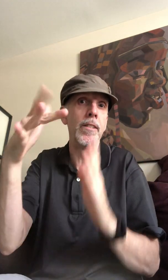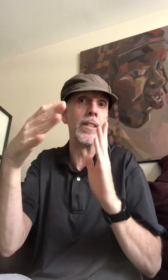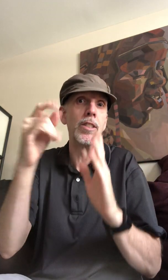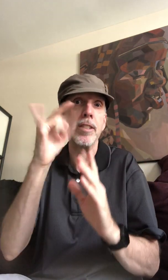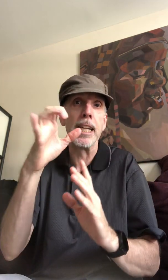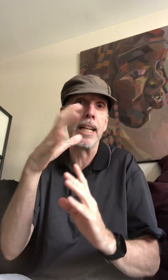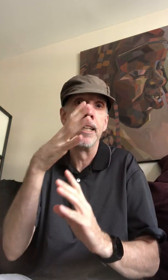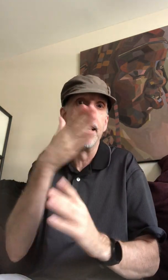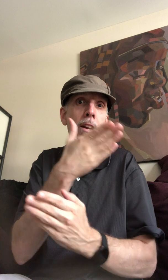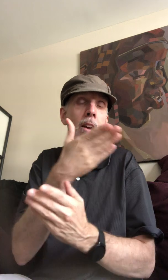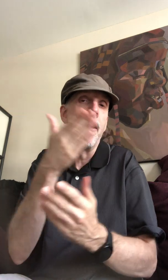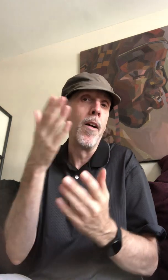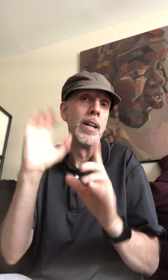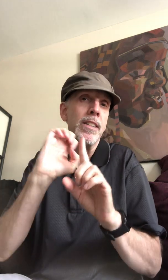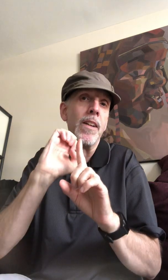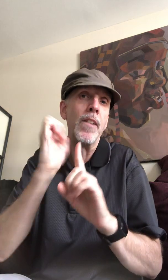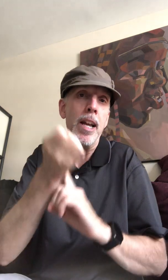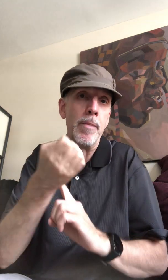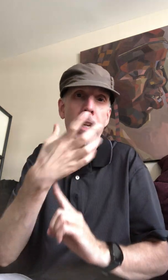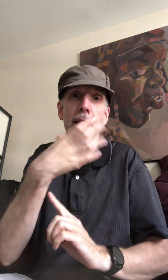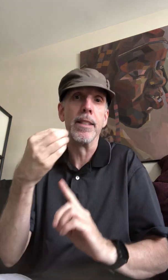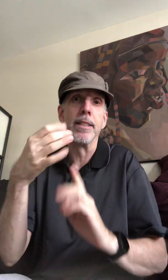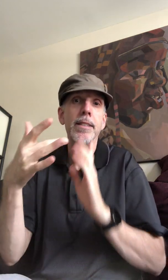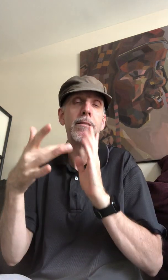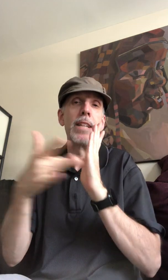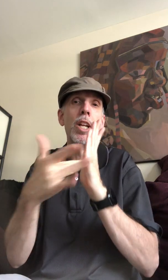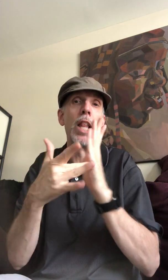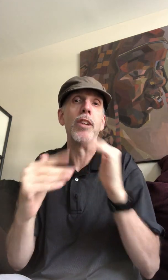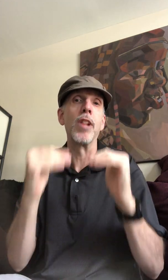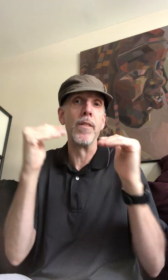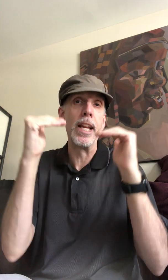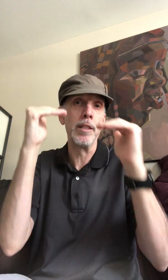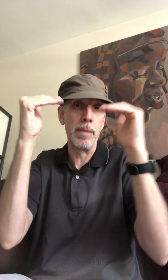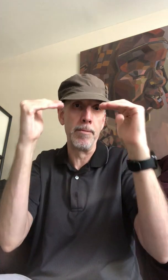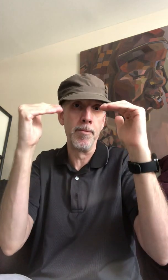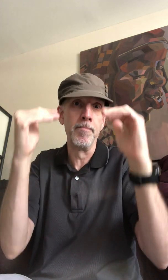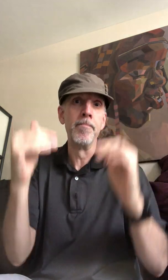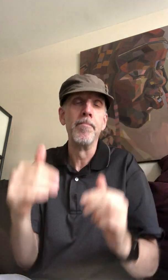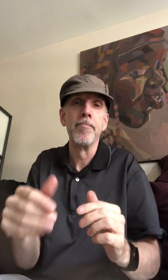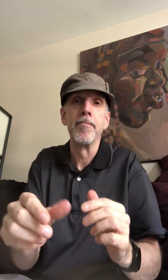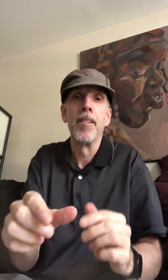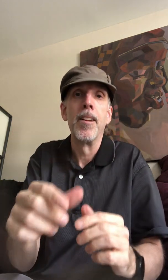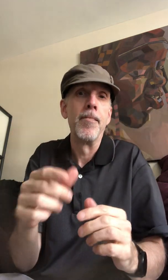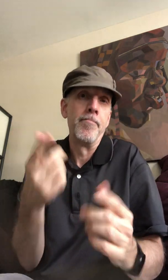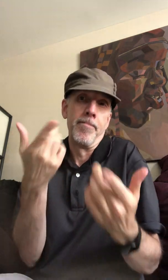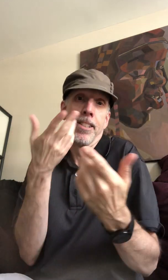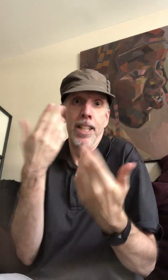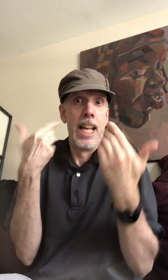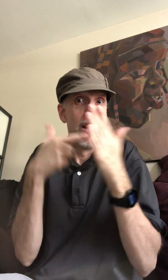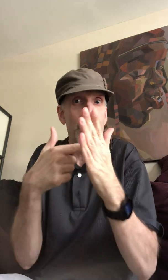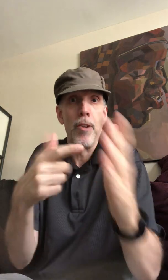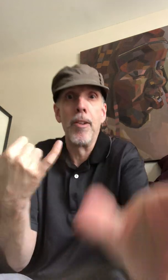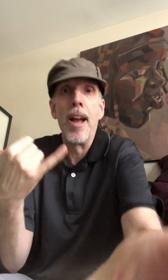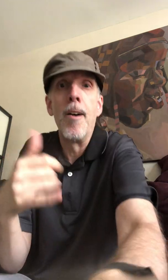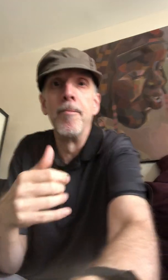environment and technological advancement. I'll show you now.